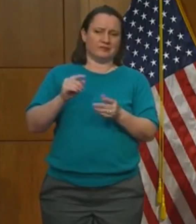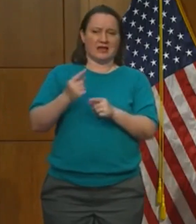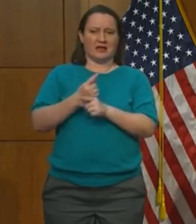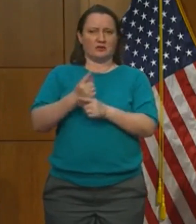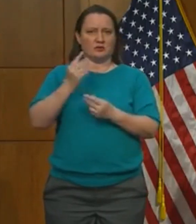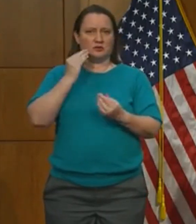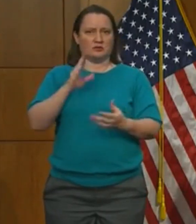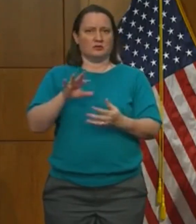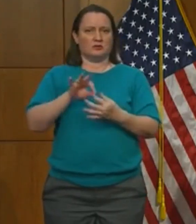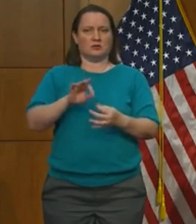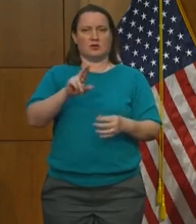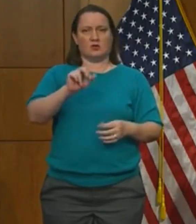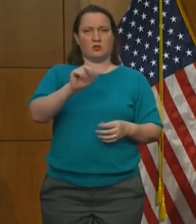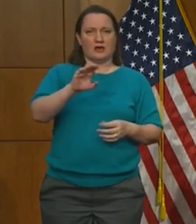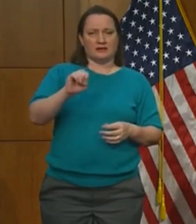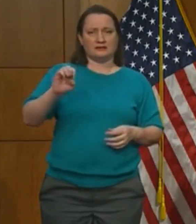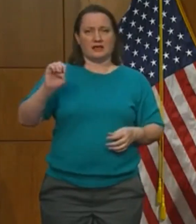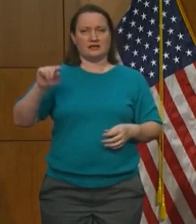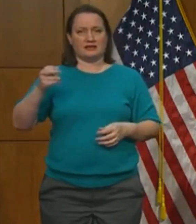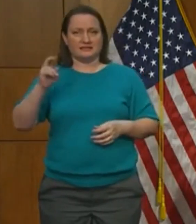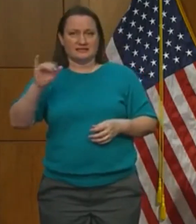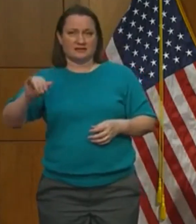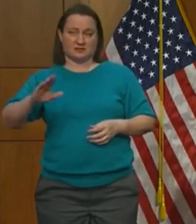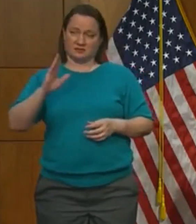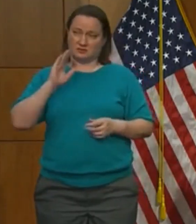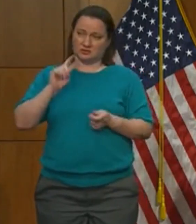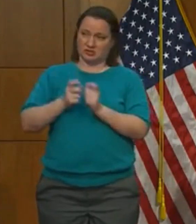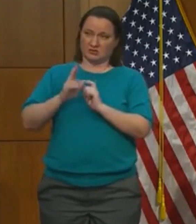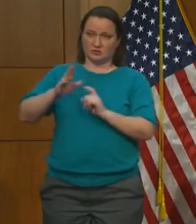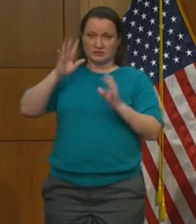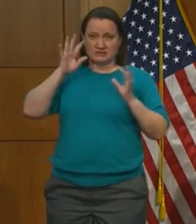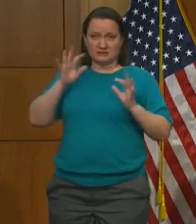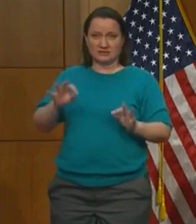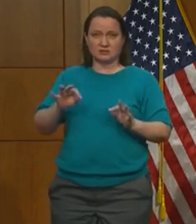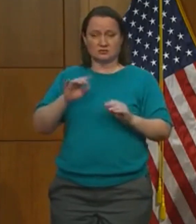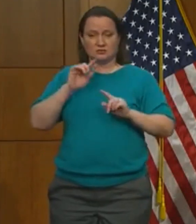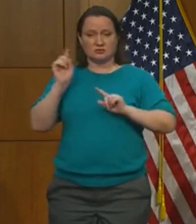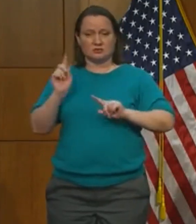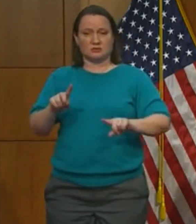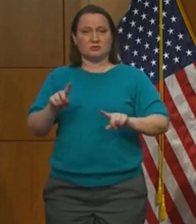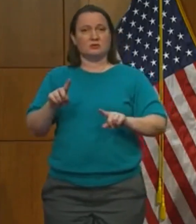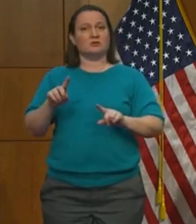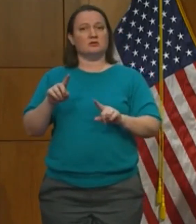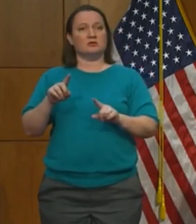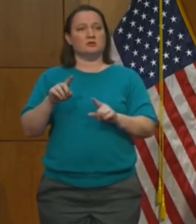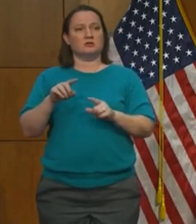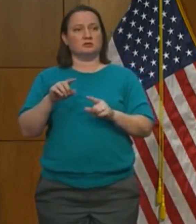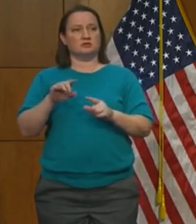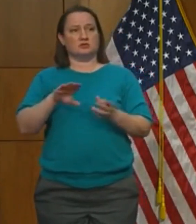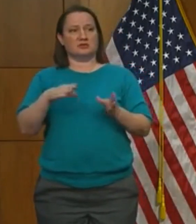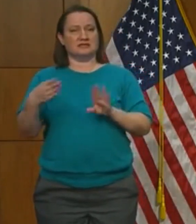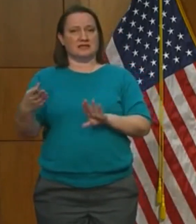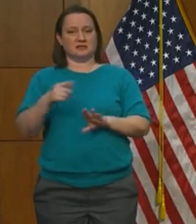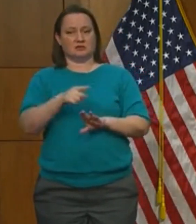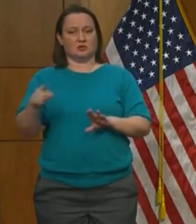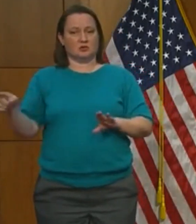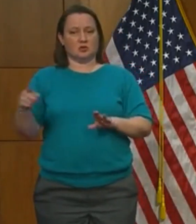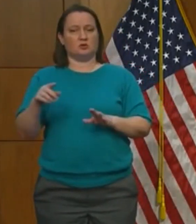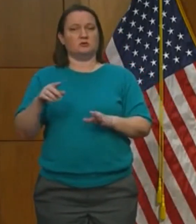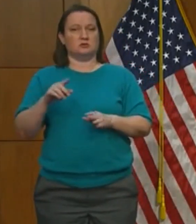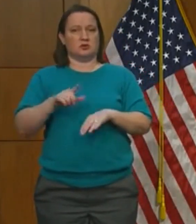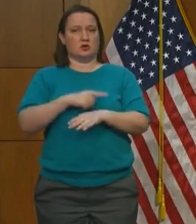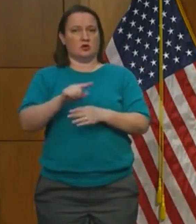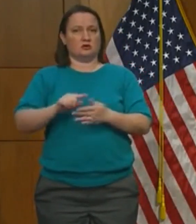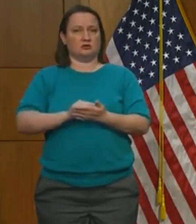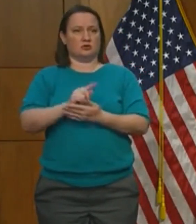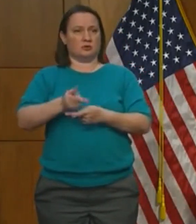and at least begin to report on the localities and demographics of the cases and deaths in these homes? Dr. Philona, do you want to address